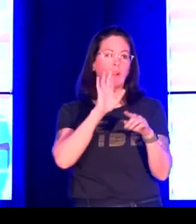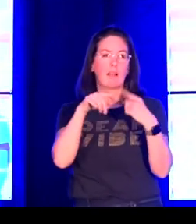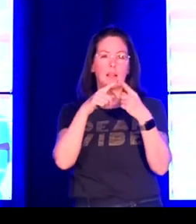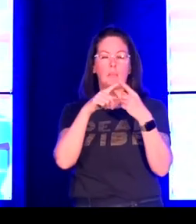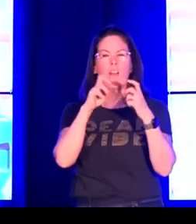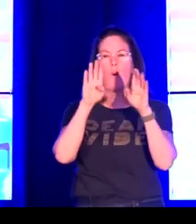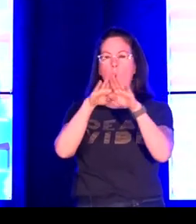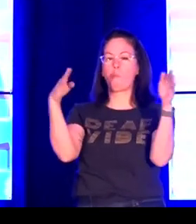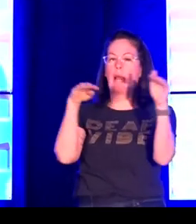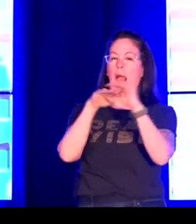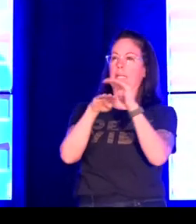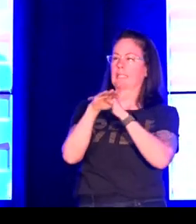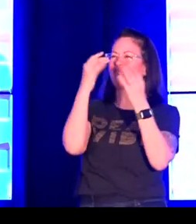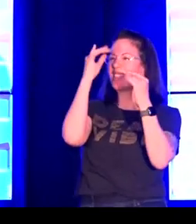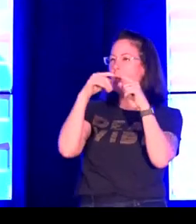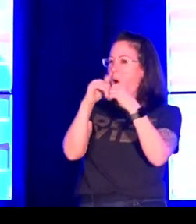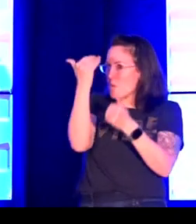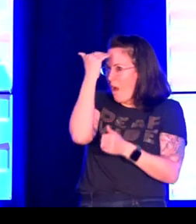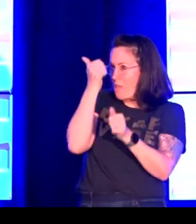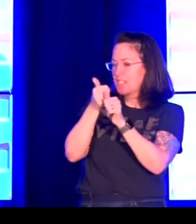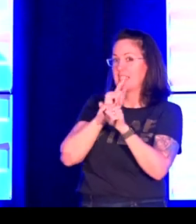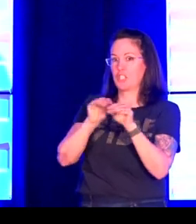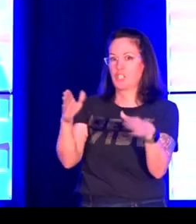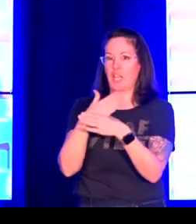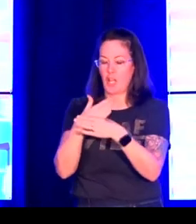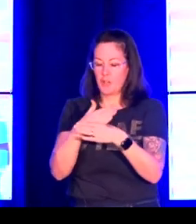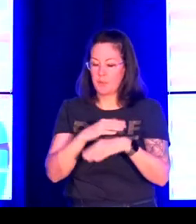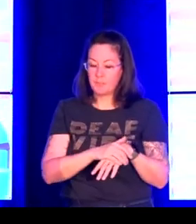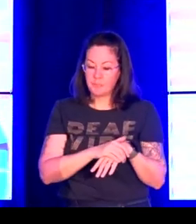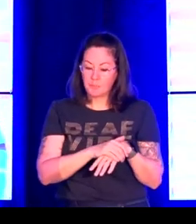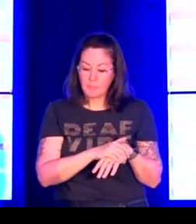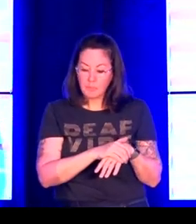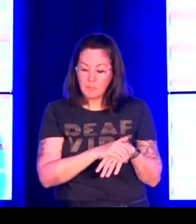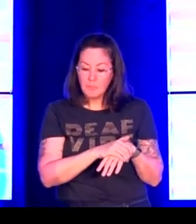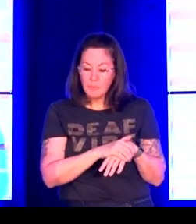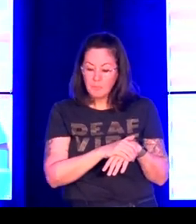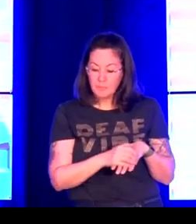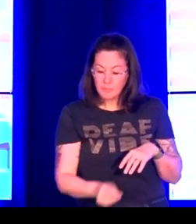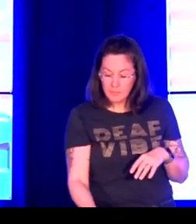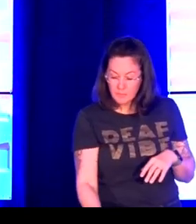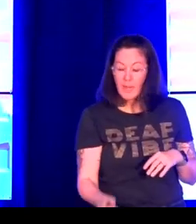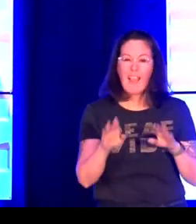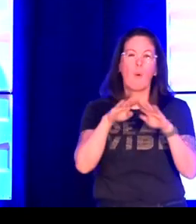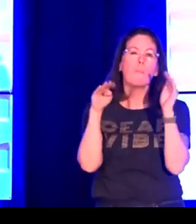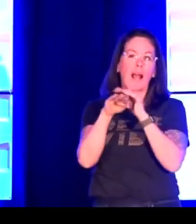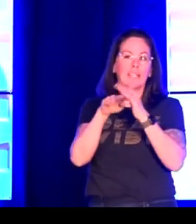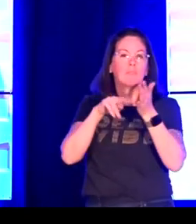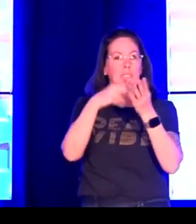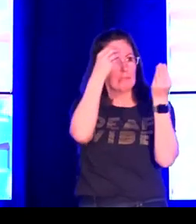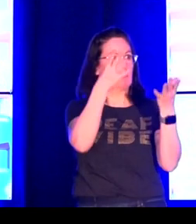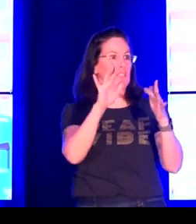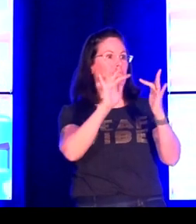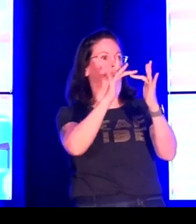This brings me to my last point about the third tool, and this has to do with open access, which means